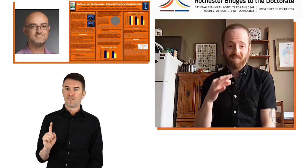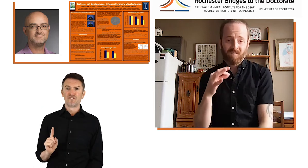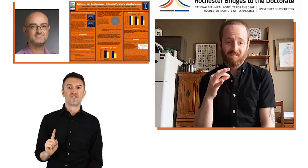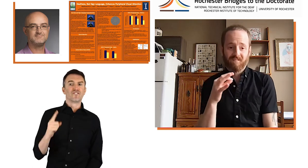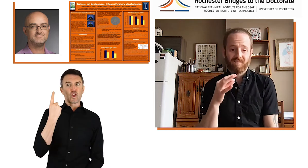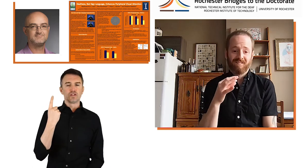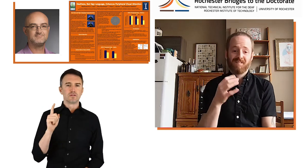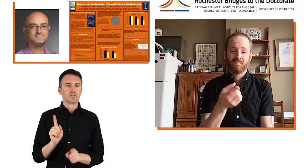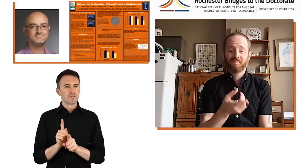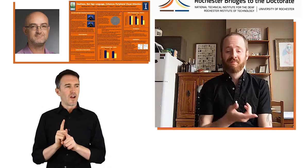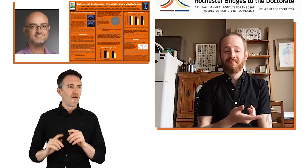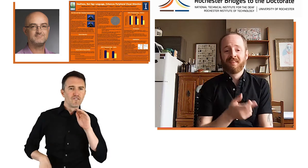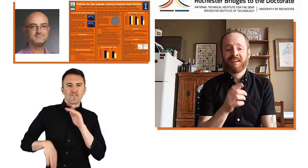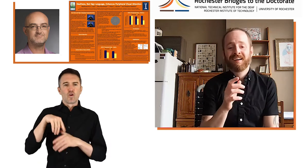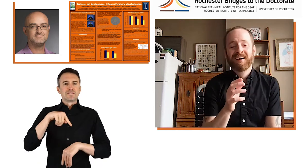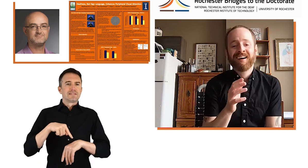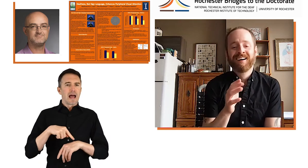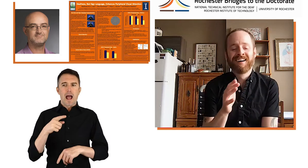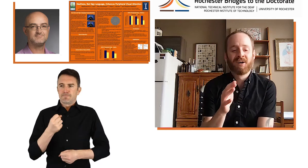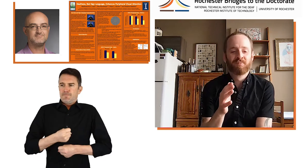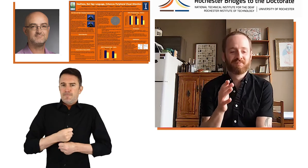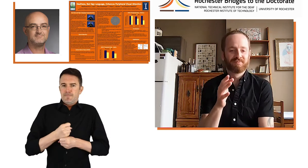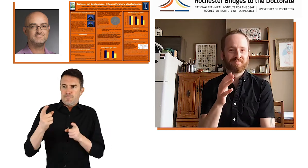first full-time staff person there.